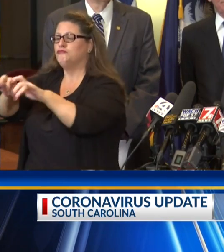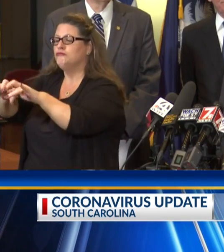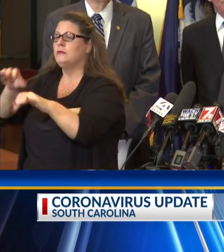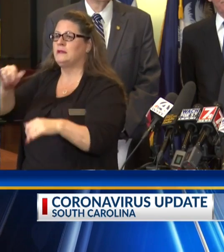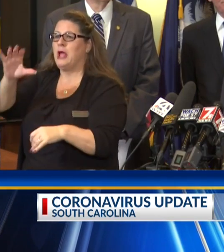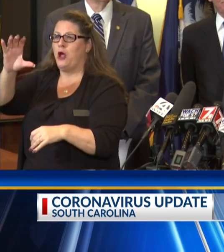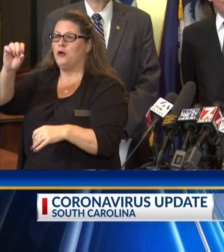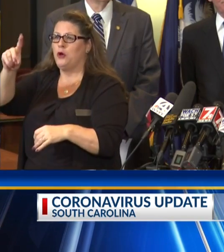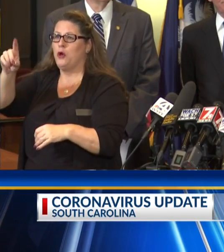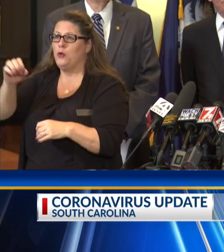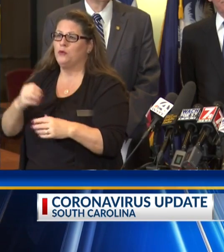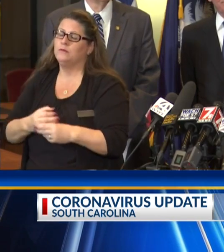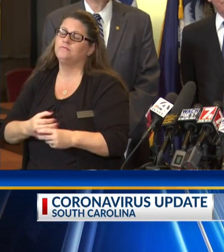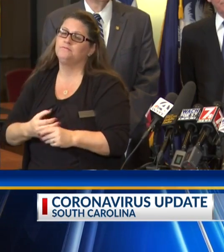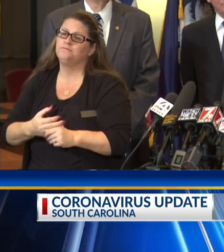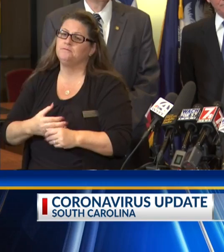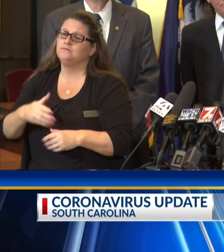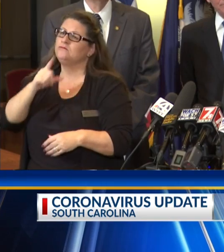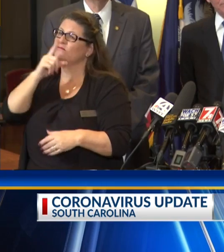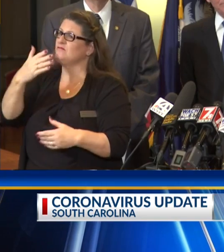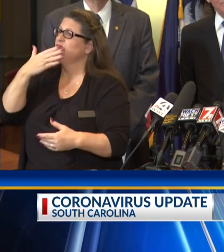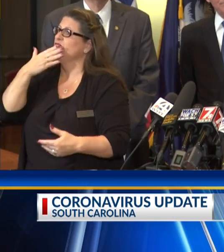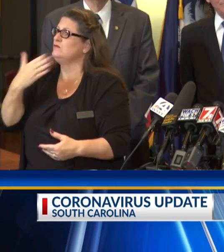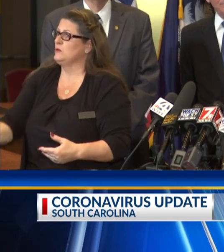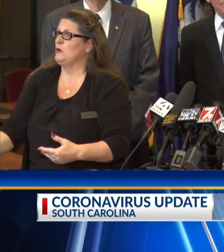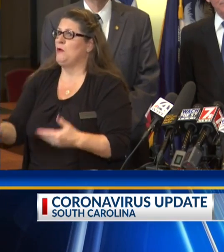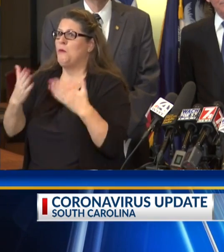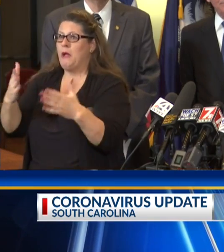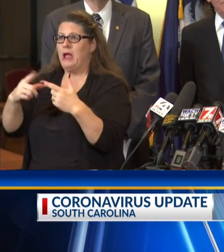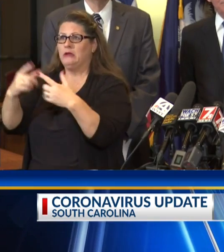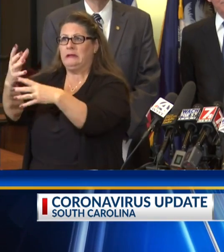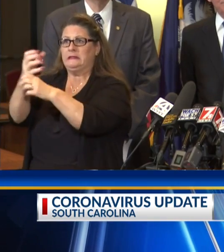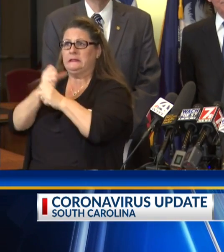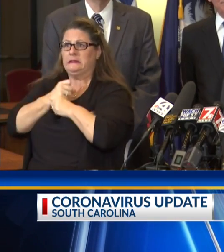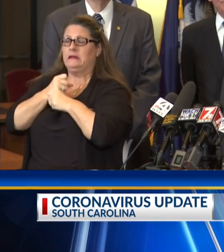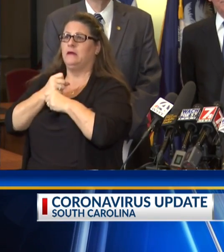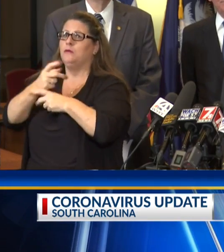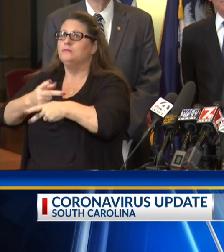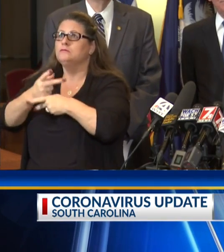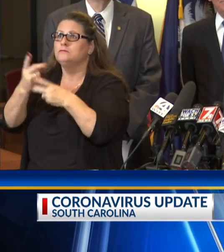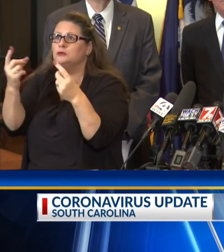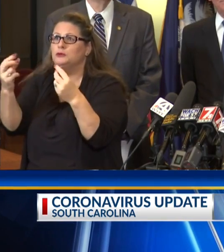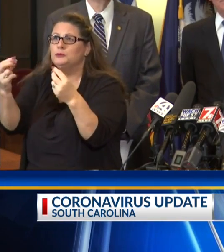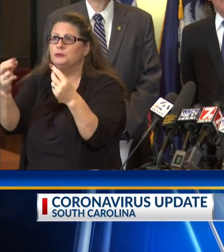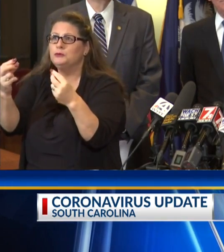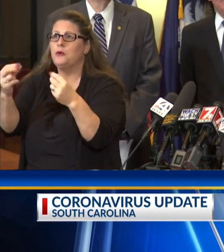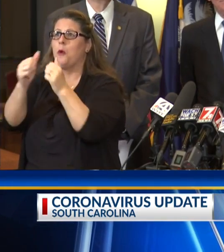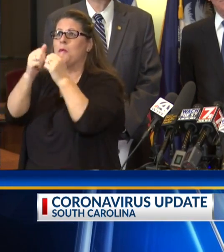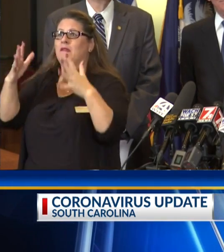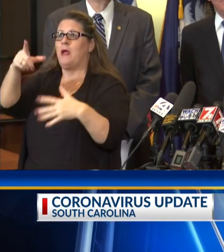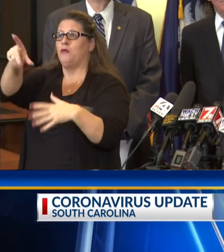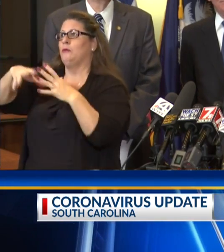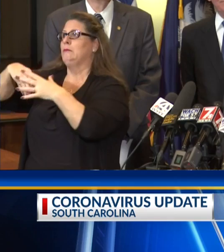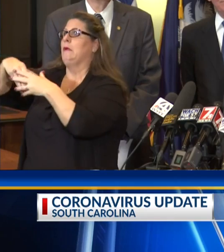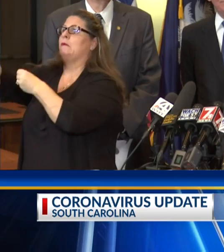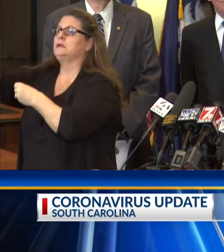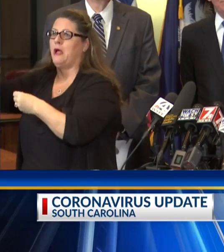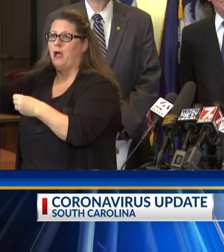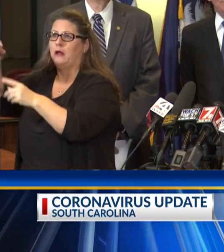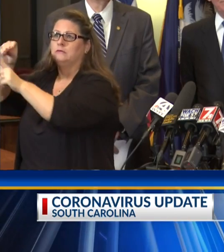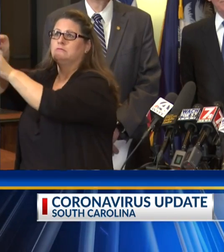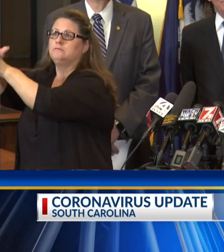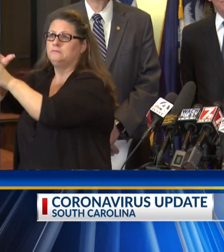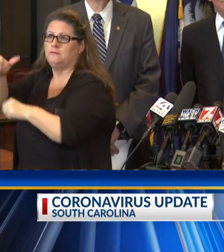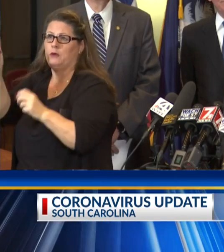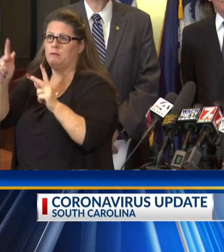This is a great tool to get care without being exposed or exposing others to whatever illness you may have. Just remember, the